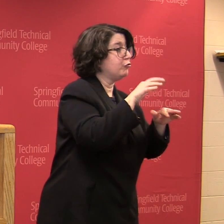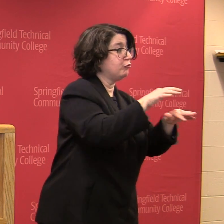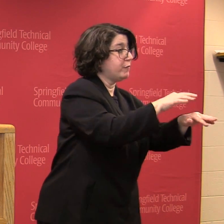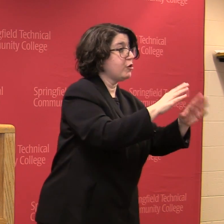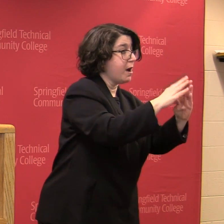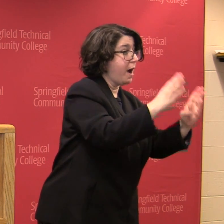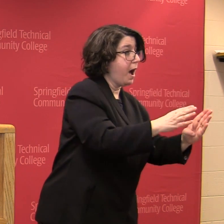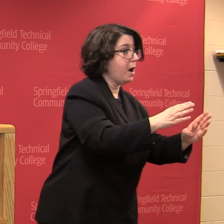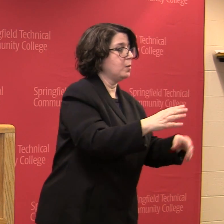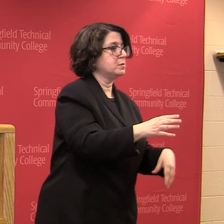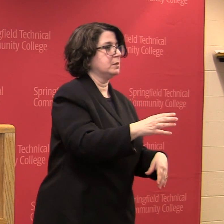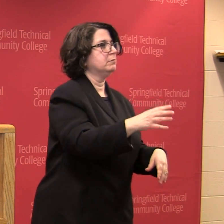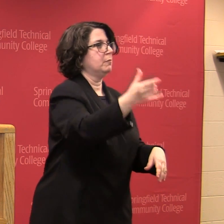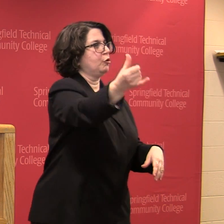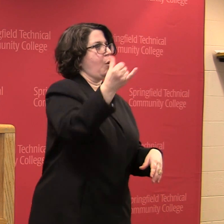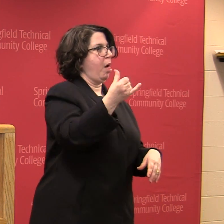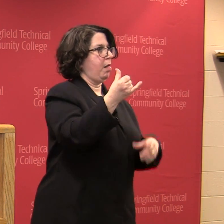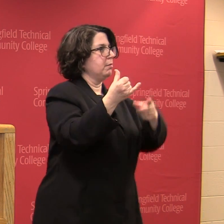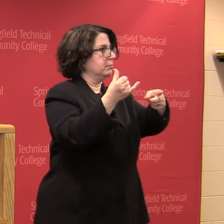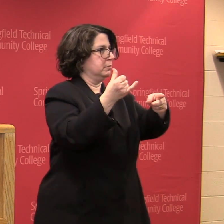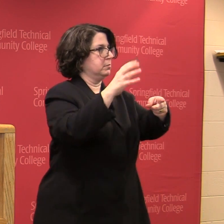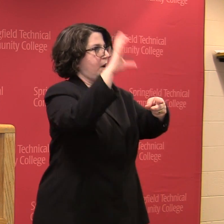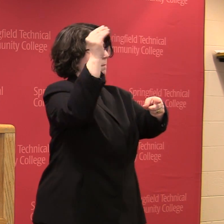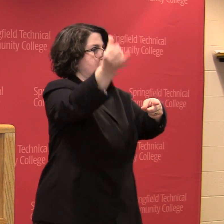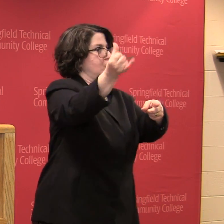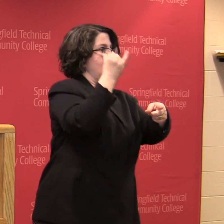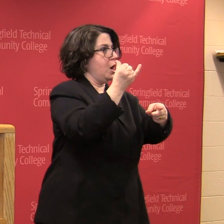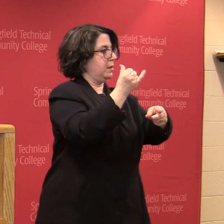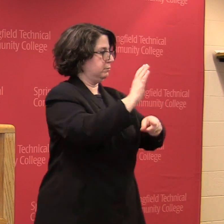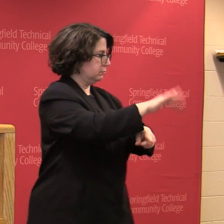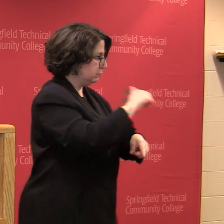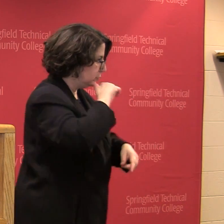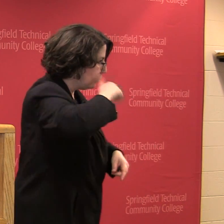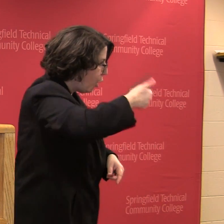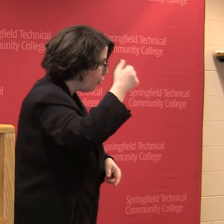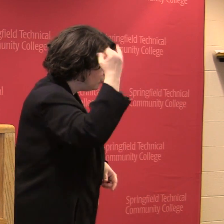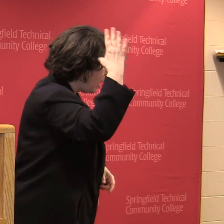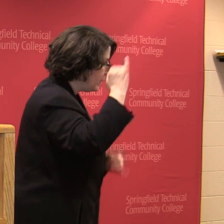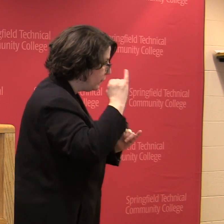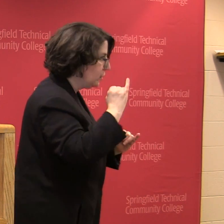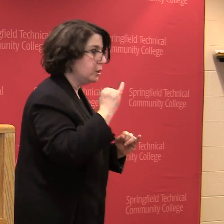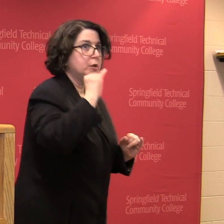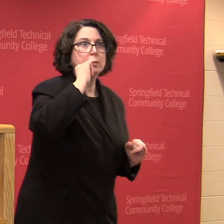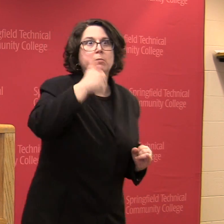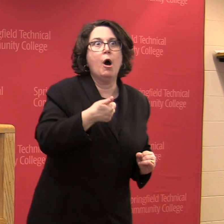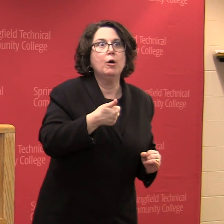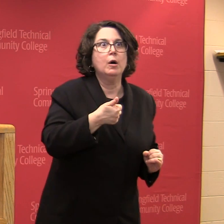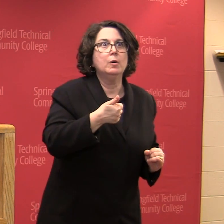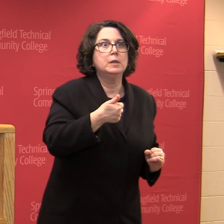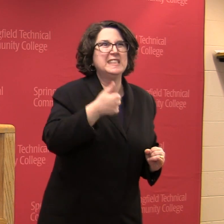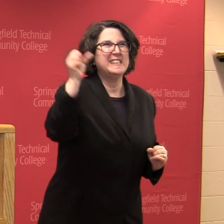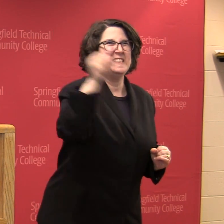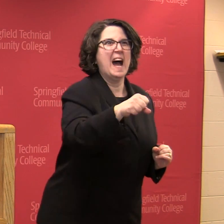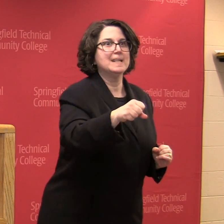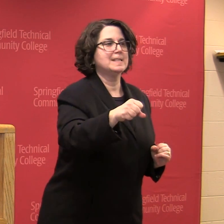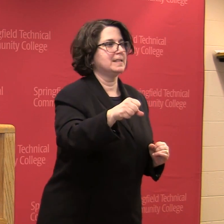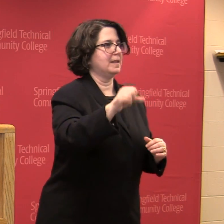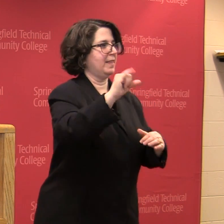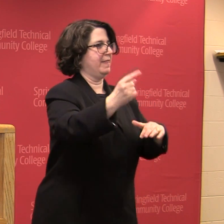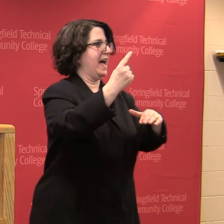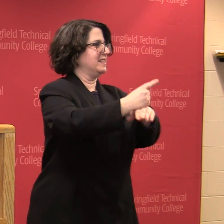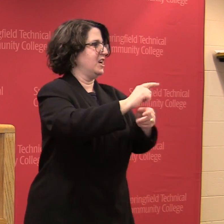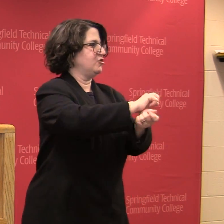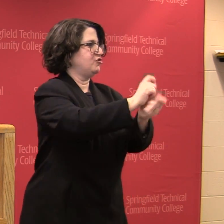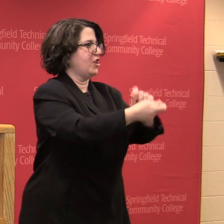for the very next day. I said, yes, I will be there. That was the day that changed